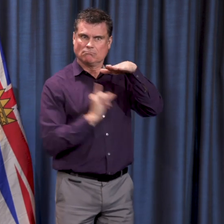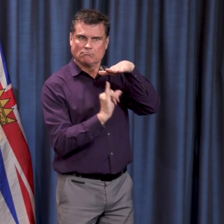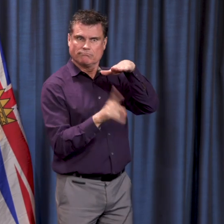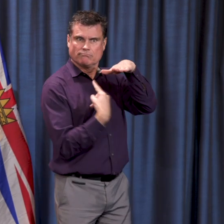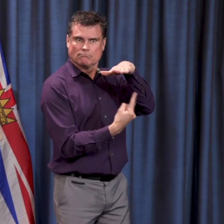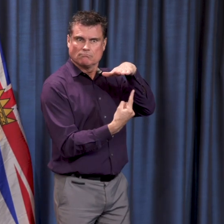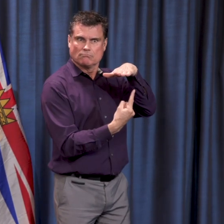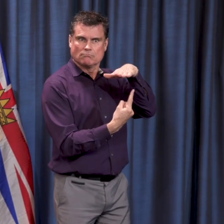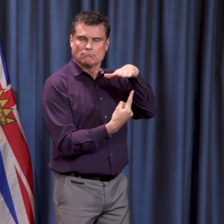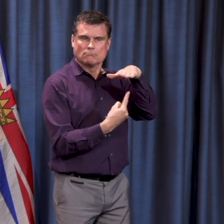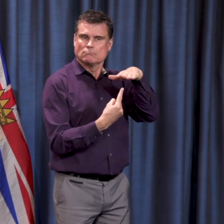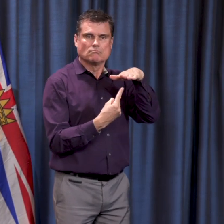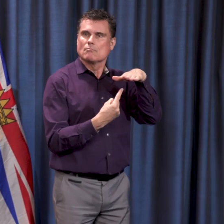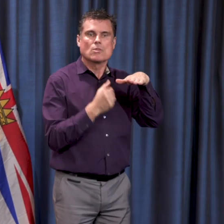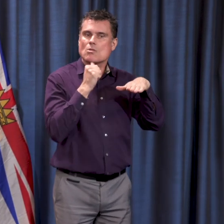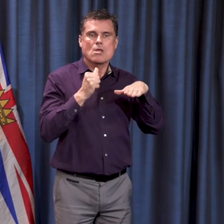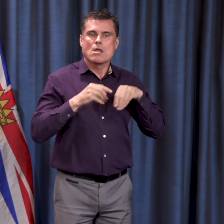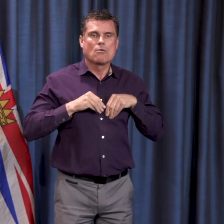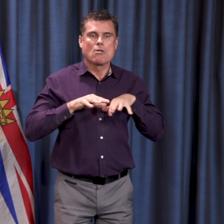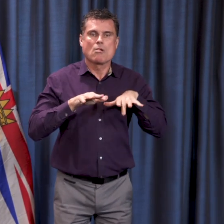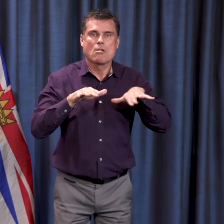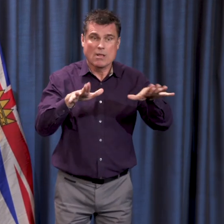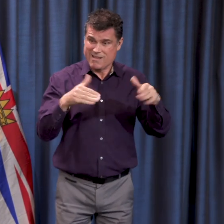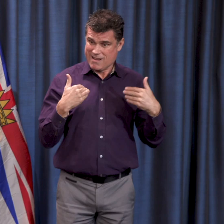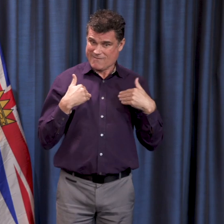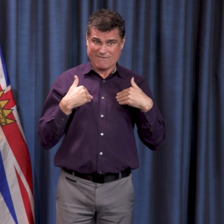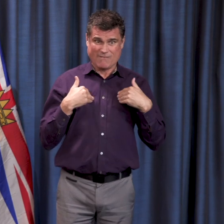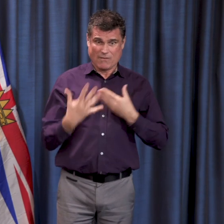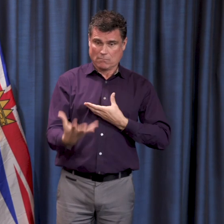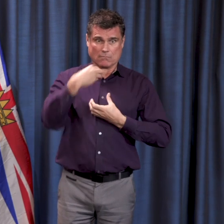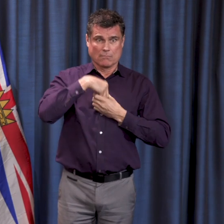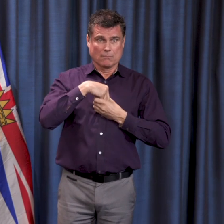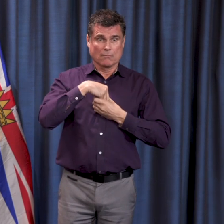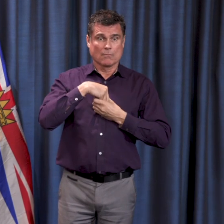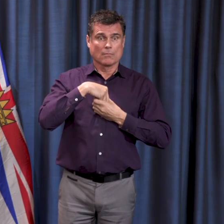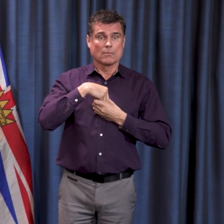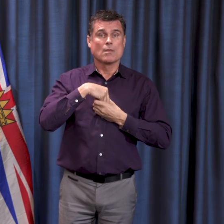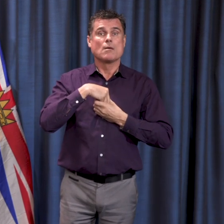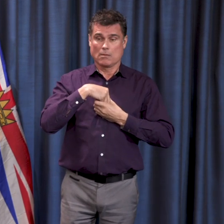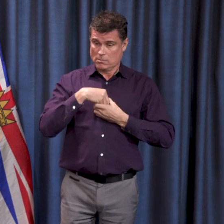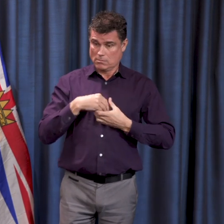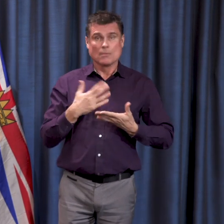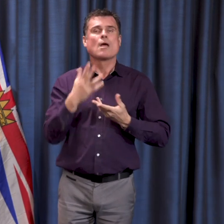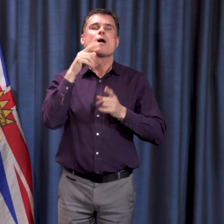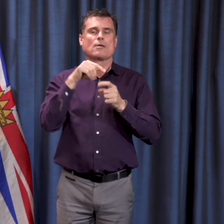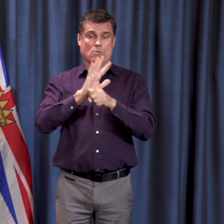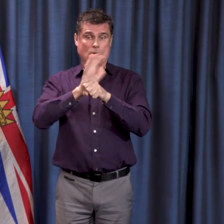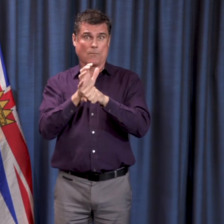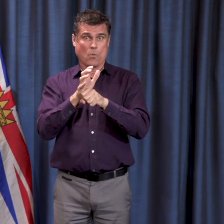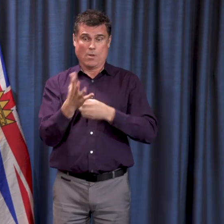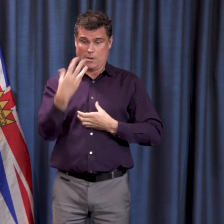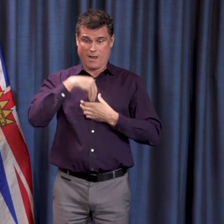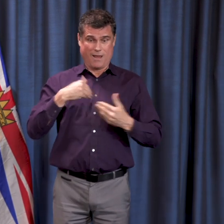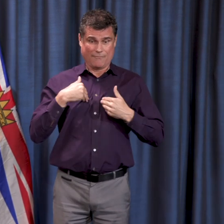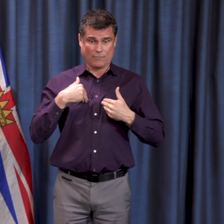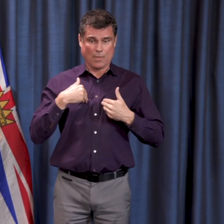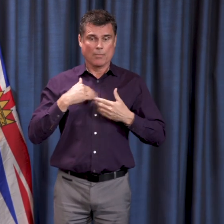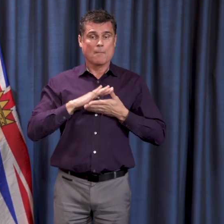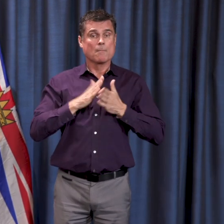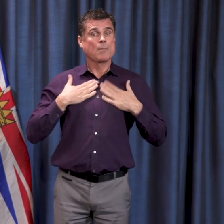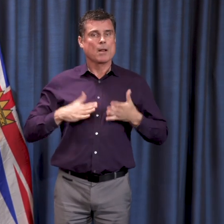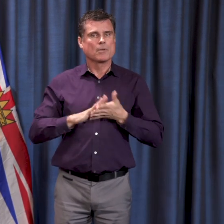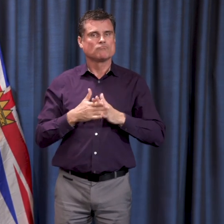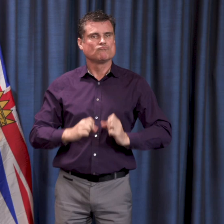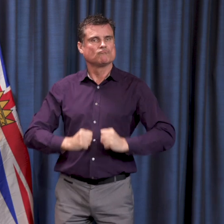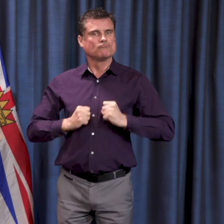encouraging people and supporting people to be able to, if you're a healthcare worker, to safely work with cases of COVID-19.